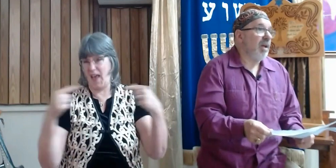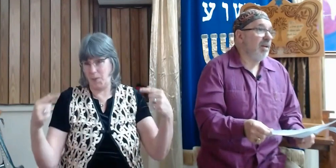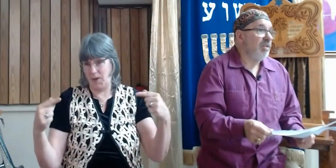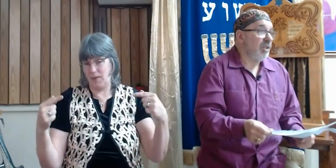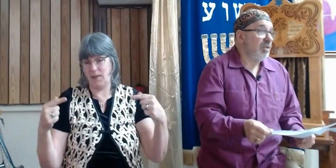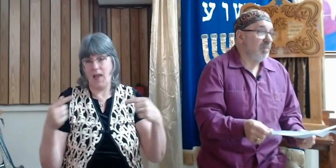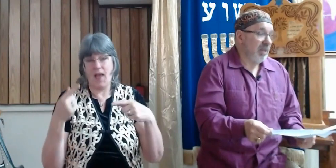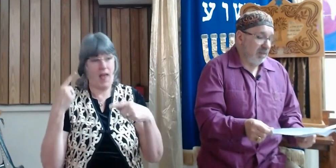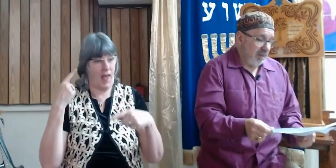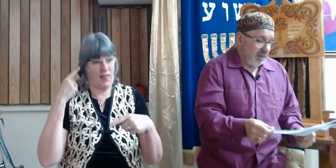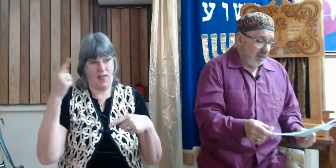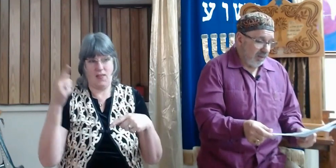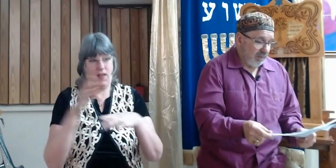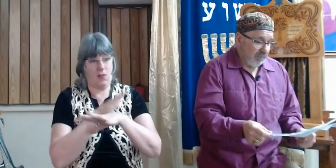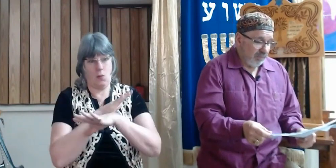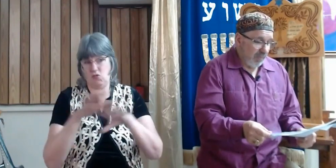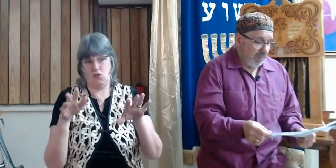because they believe it's not legitimate.